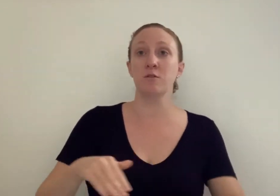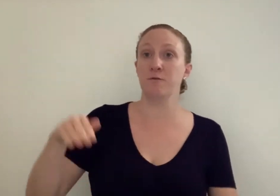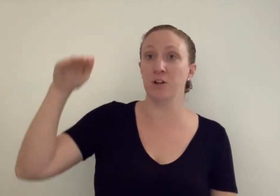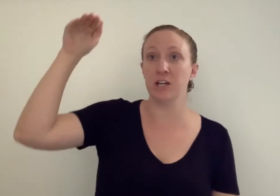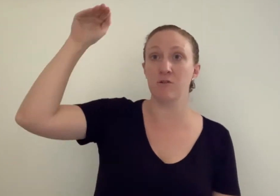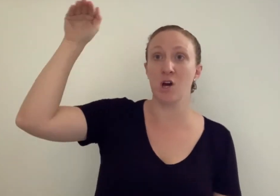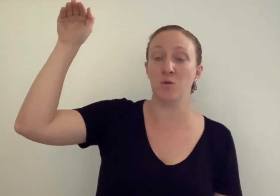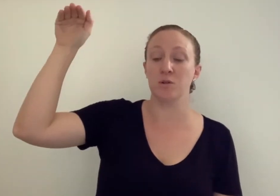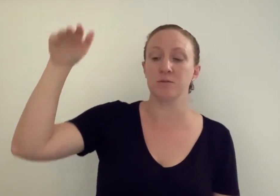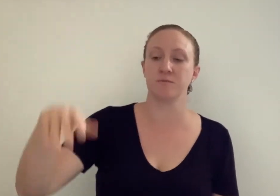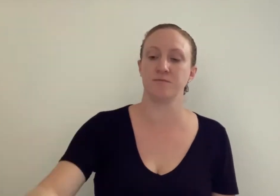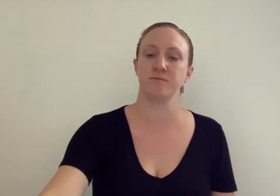fully grown.